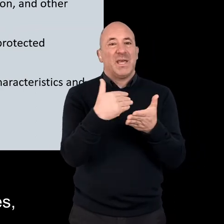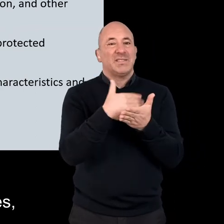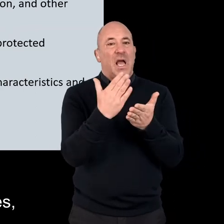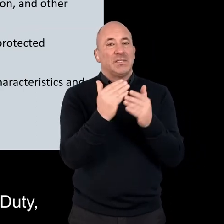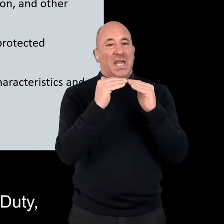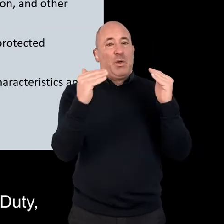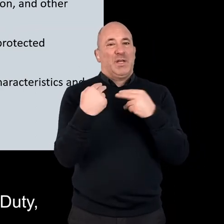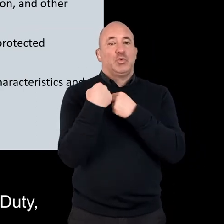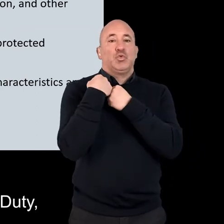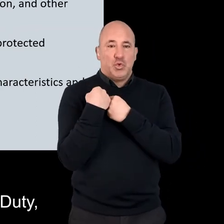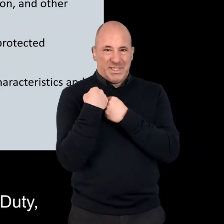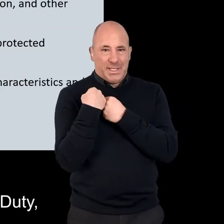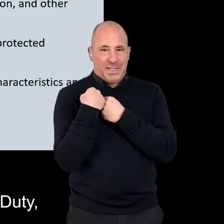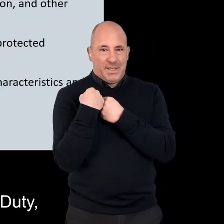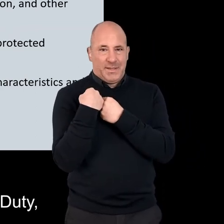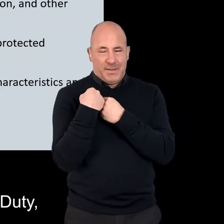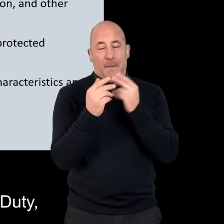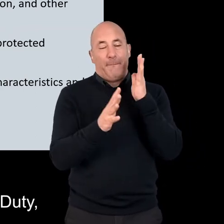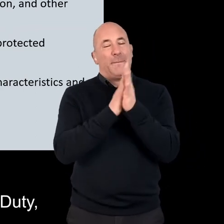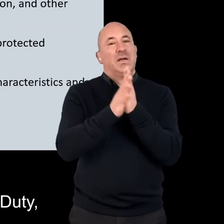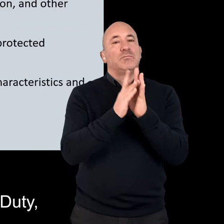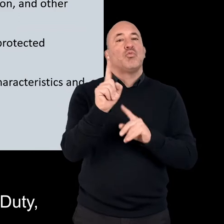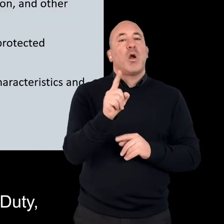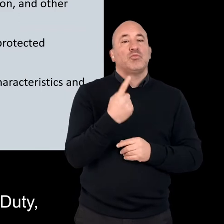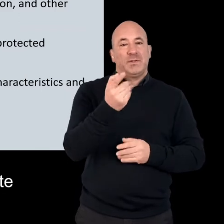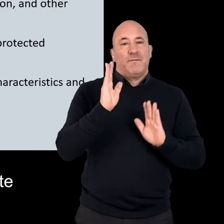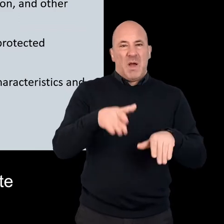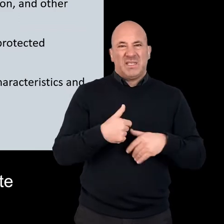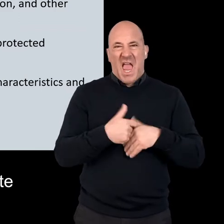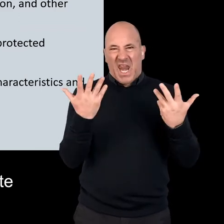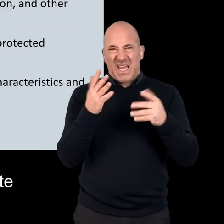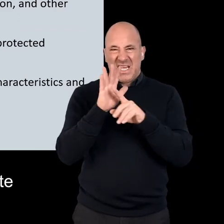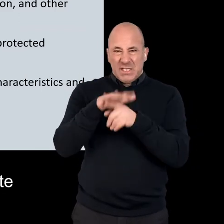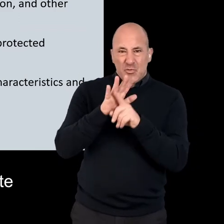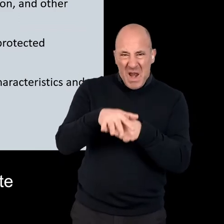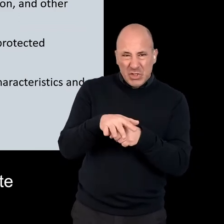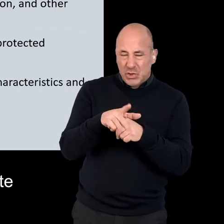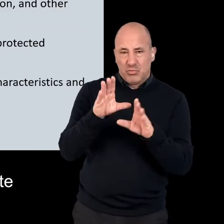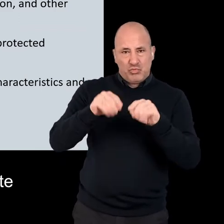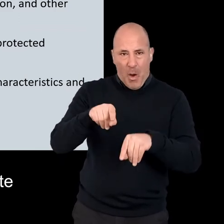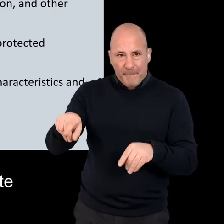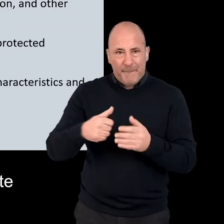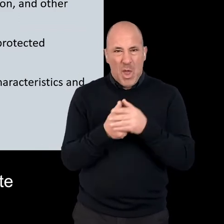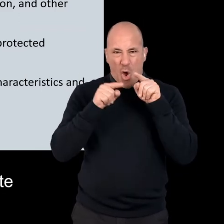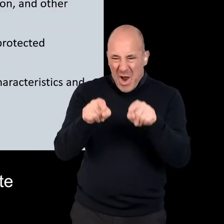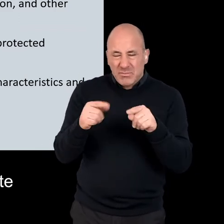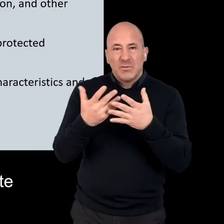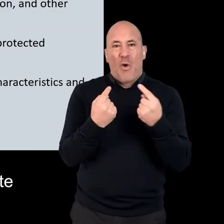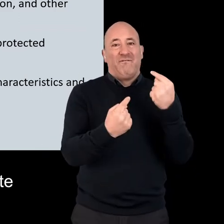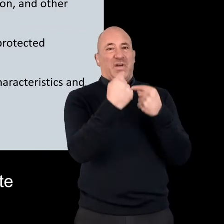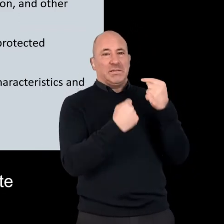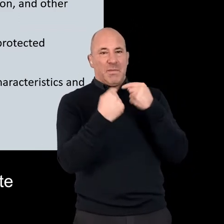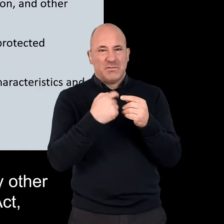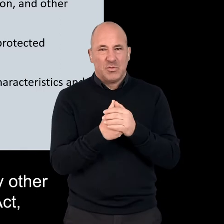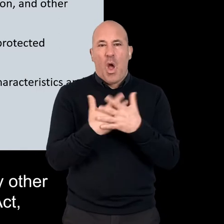authorities, there is a public sector equality duty, which requires you to eliminate unlawful